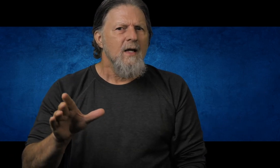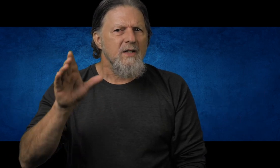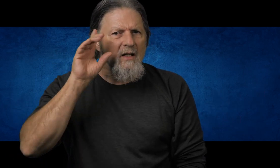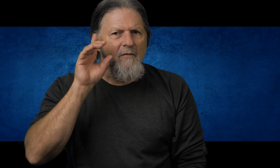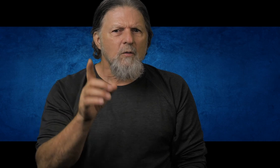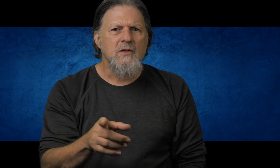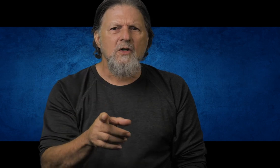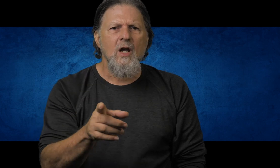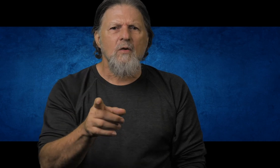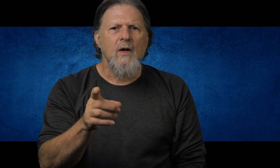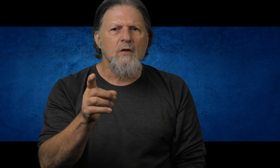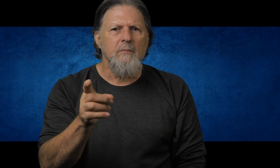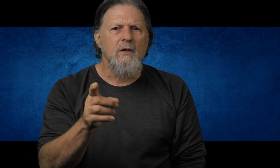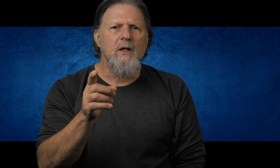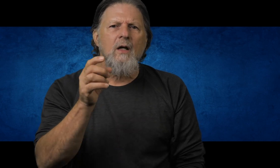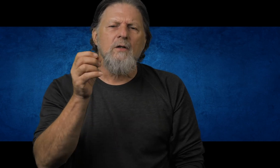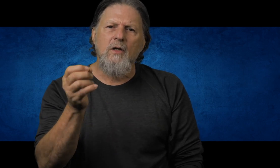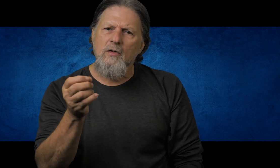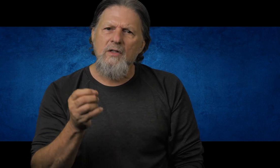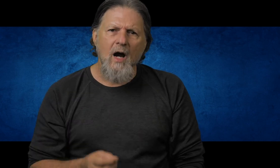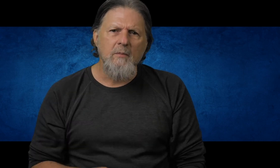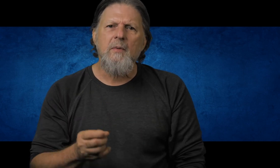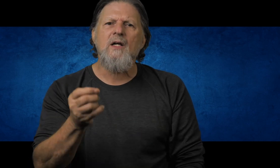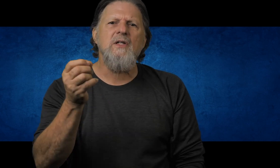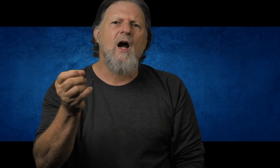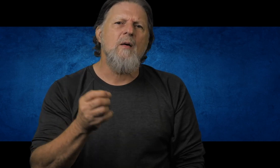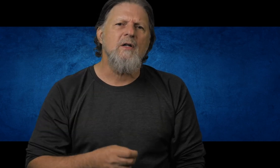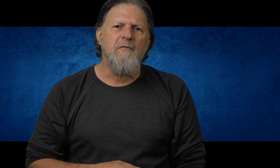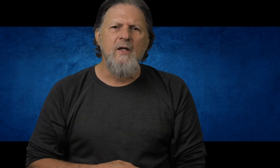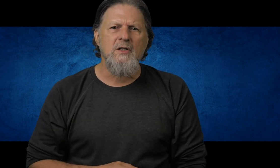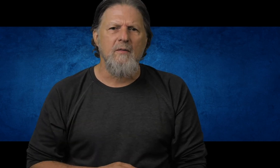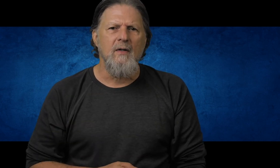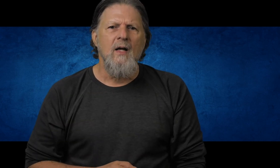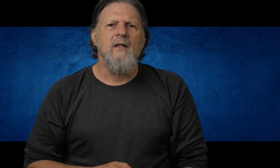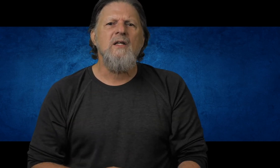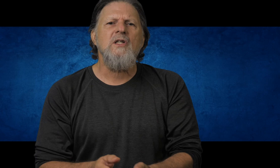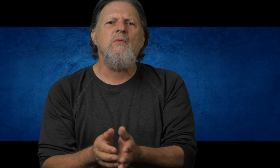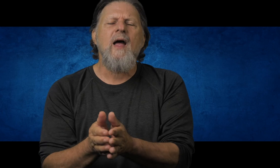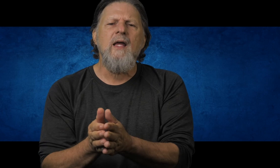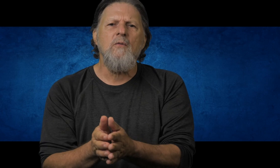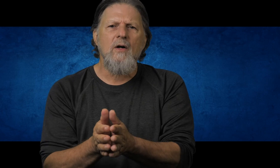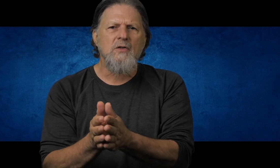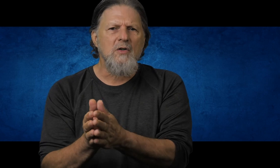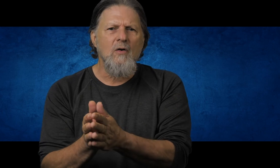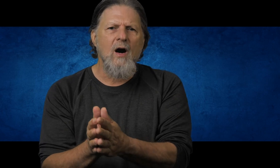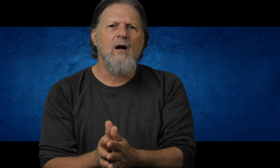See, the devil wants to take away your ability to use the armor because the armor defeats him. This is why he works so hard